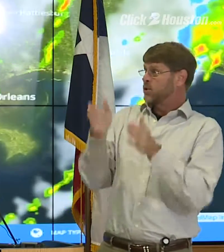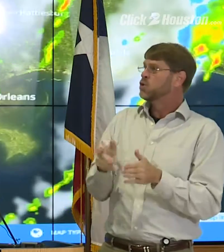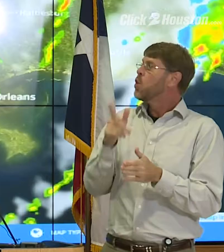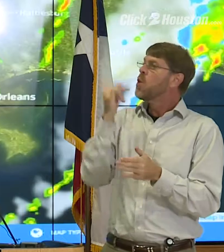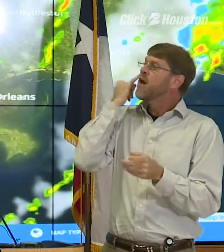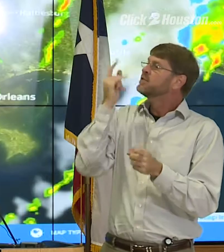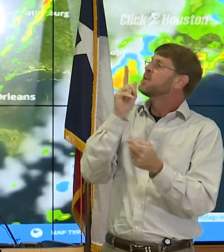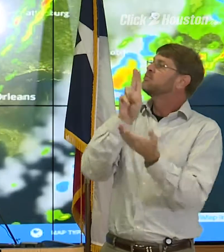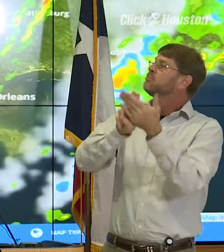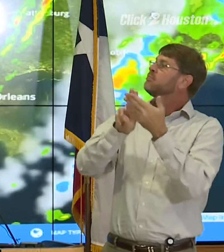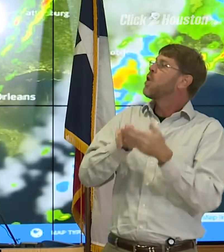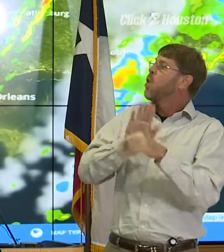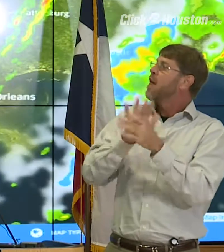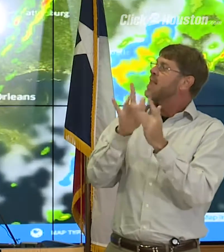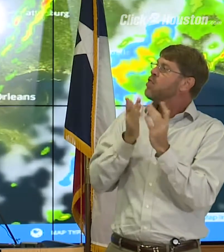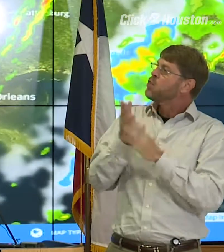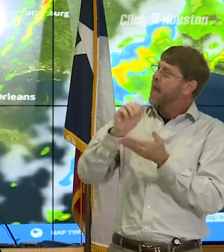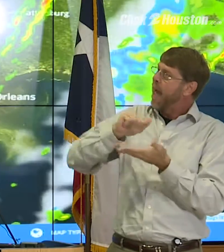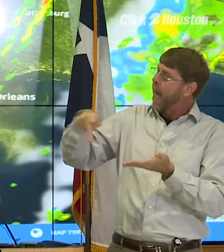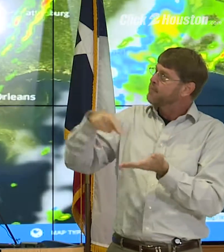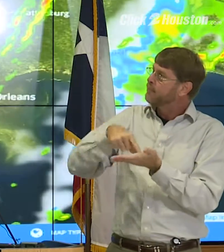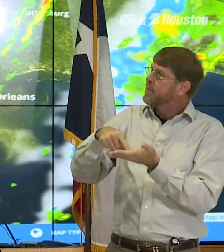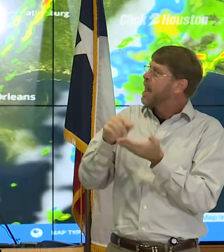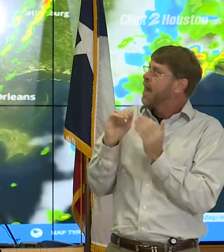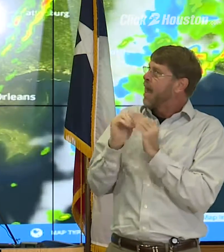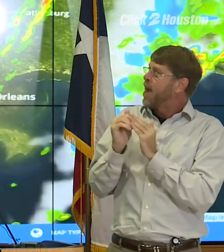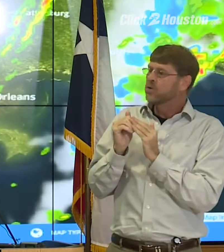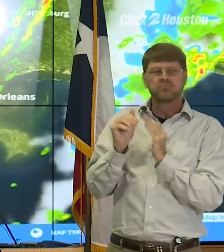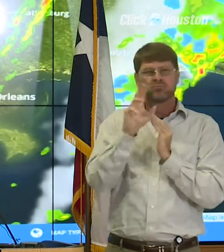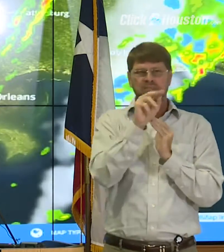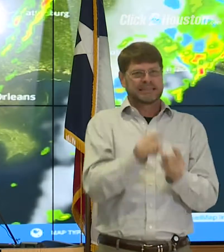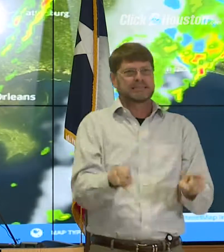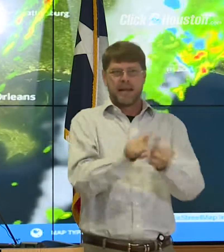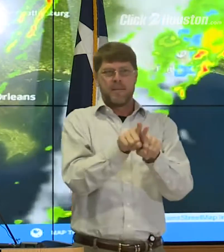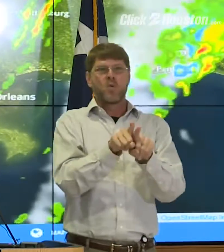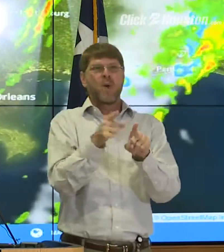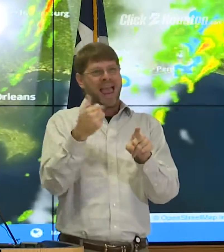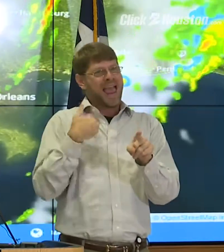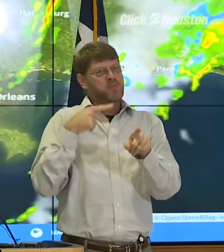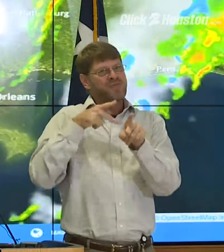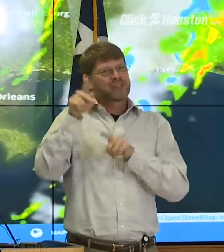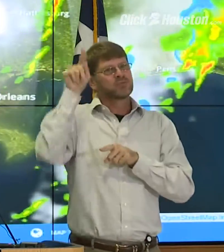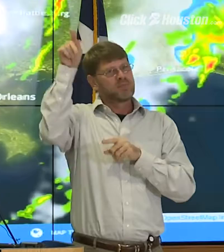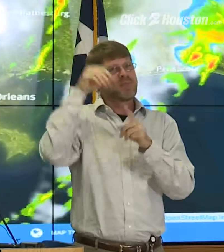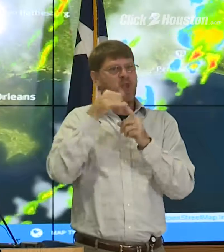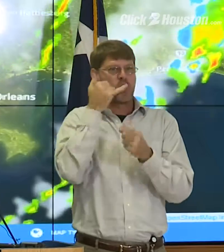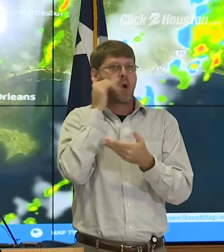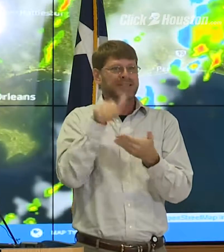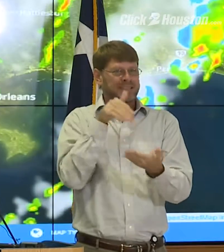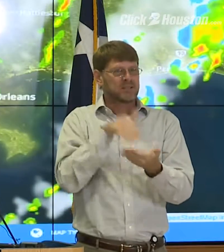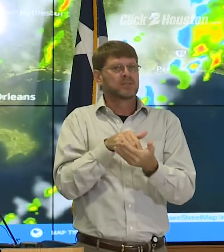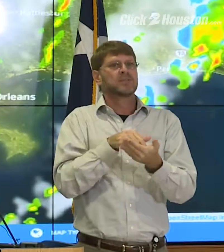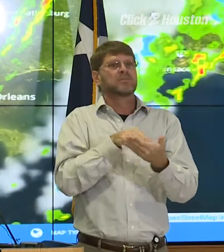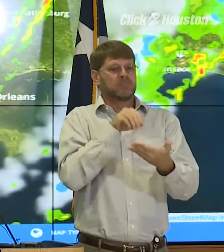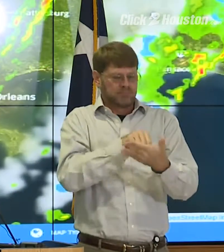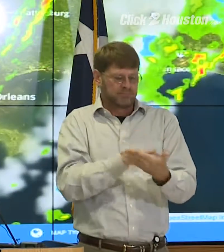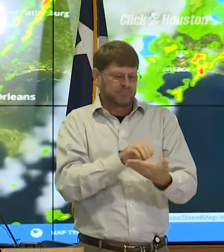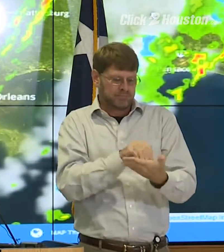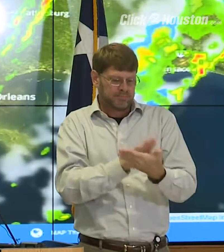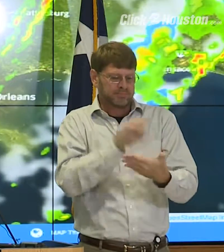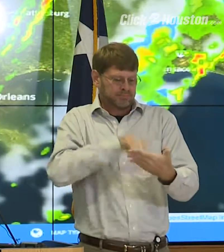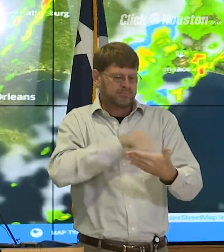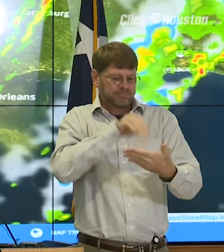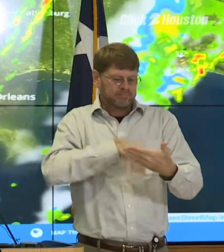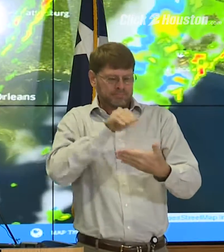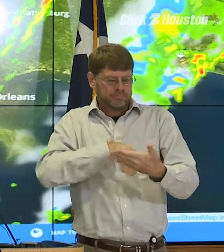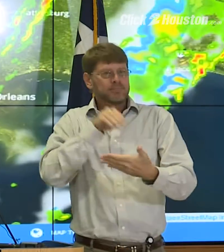What if someone signs up online or through your app? It's the same thing. We have professionals in a call center taking those calls, filling